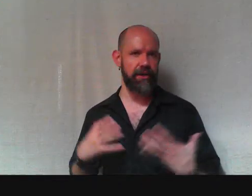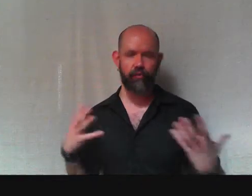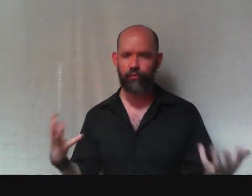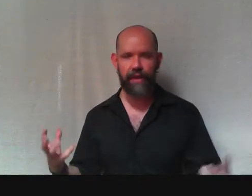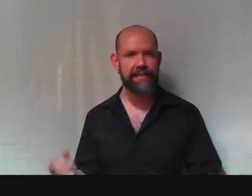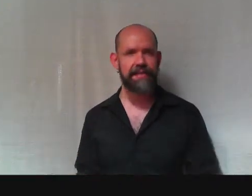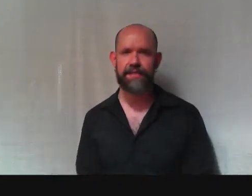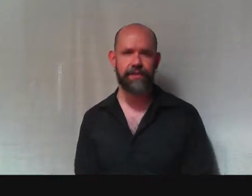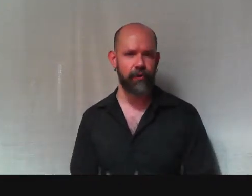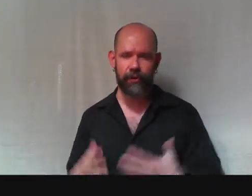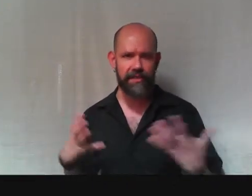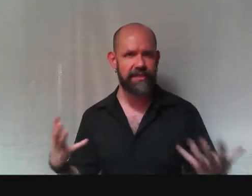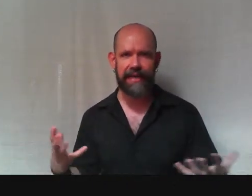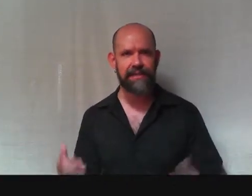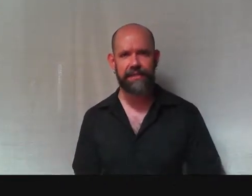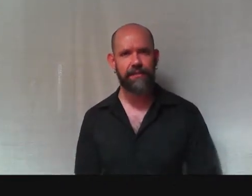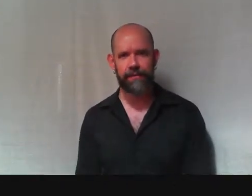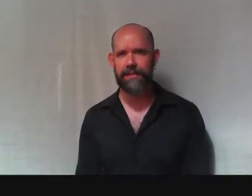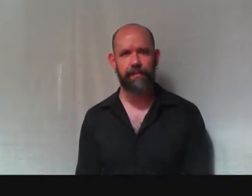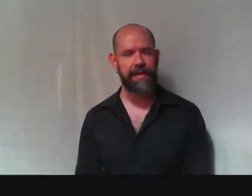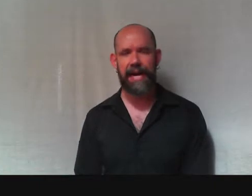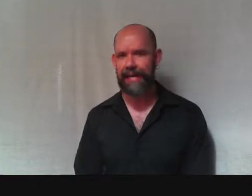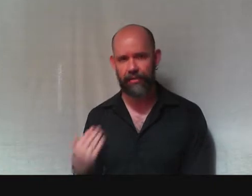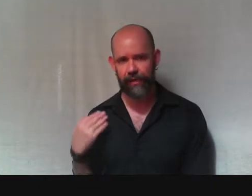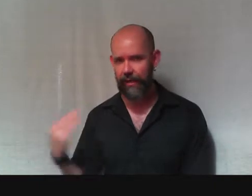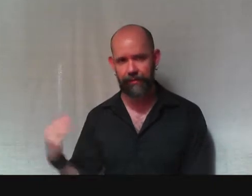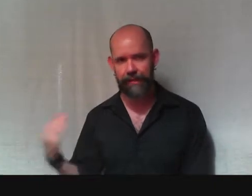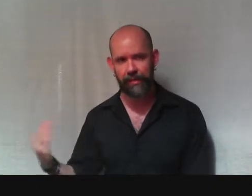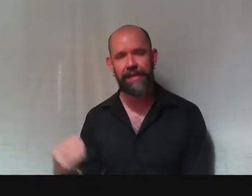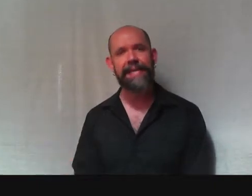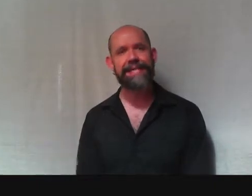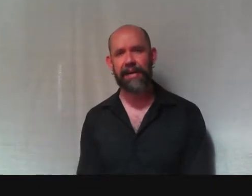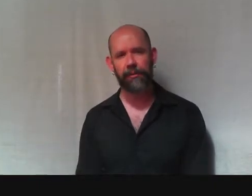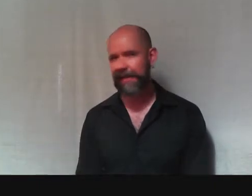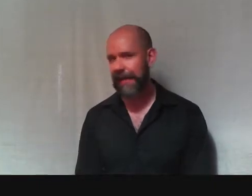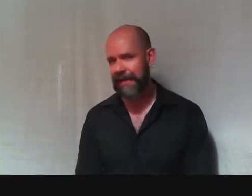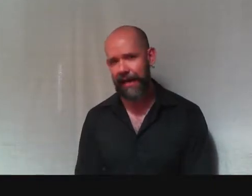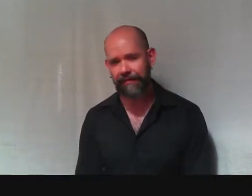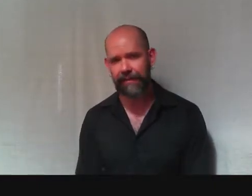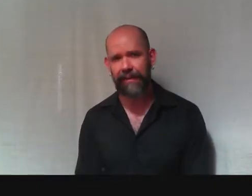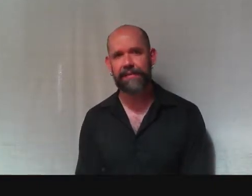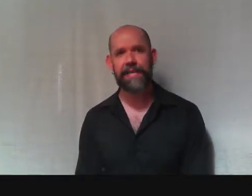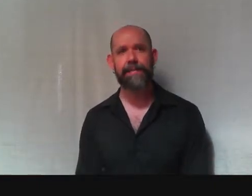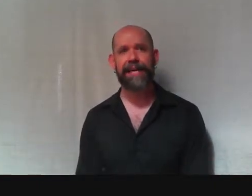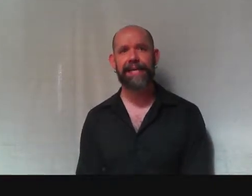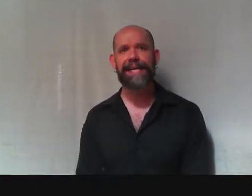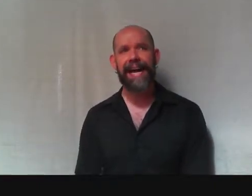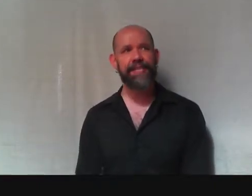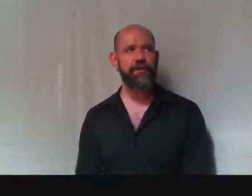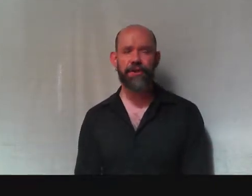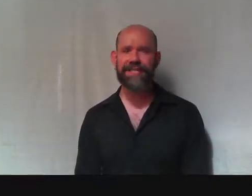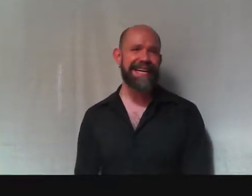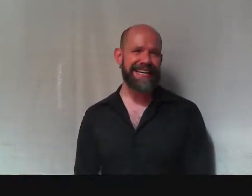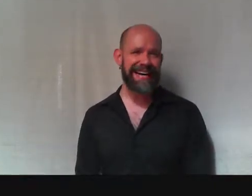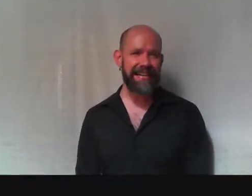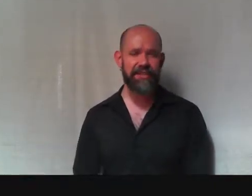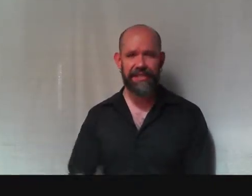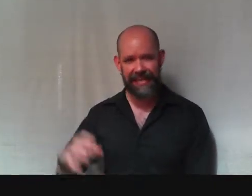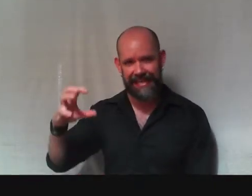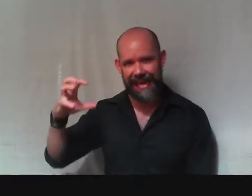know, racist or sexist or something. I can treat other people terribly and not feel guilty about it. And so, of course, conscience, again,